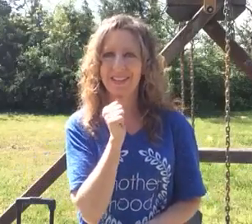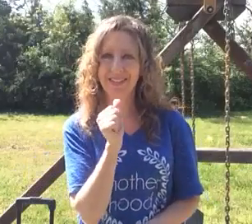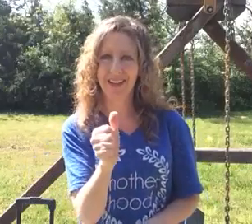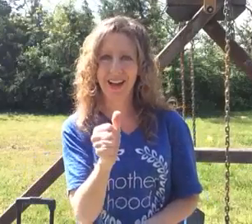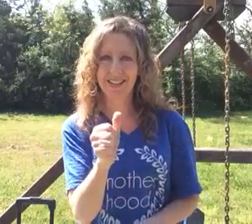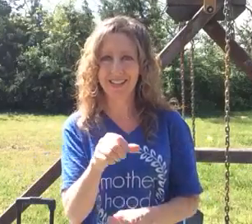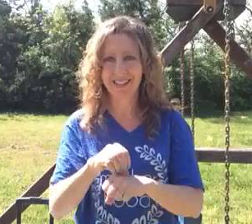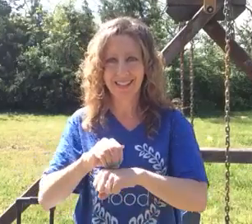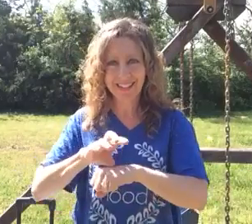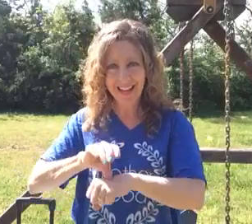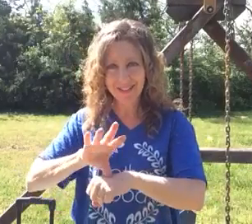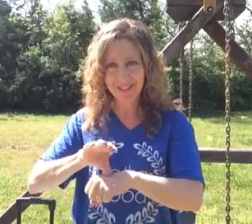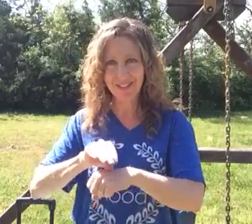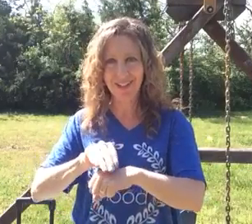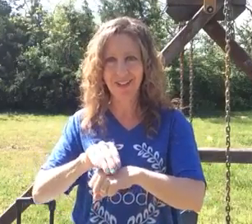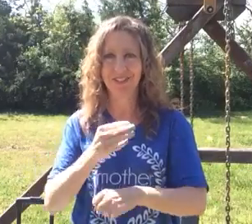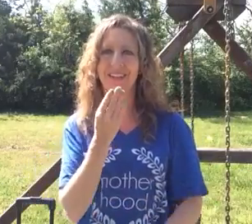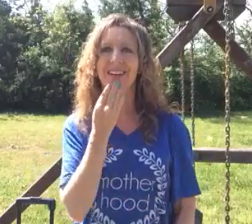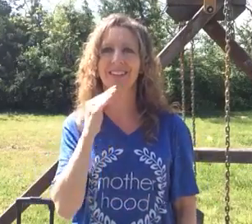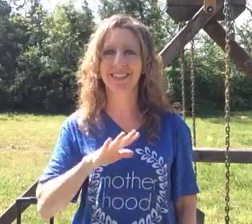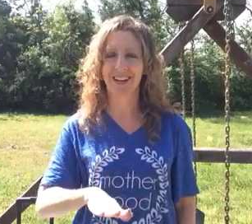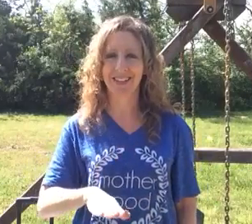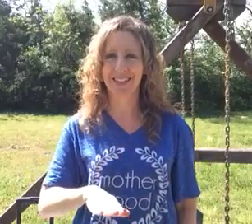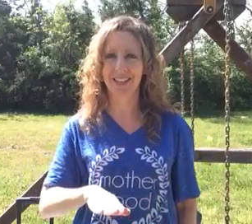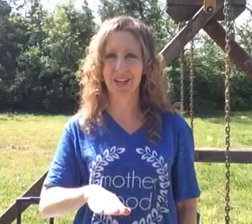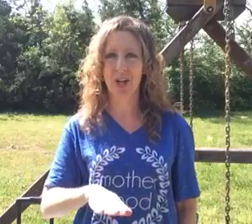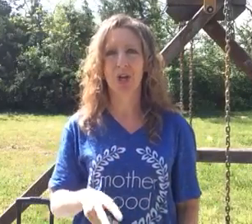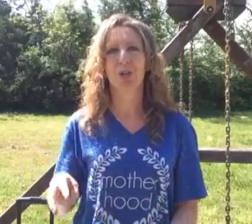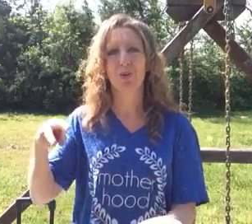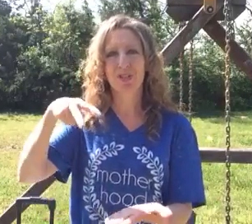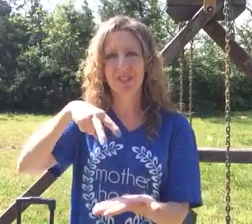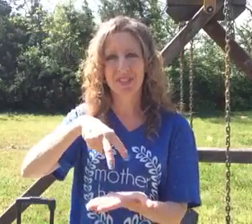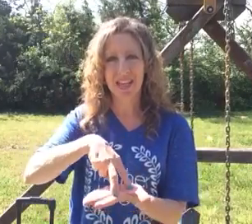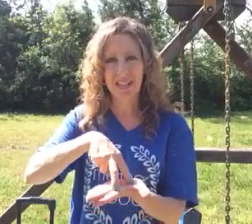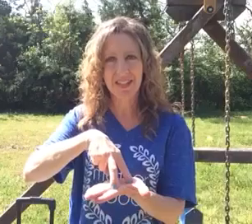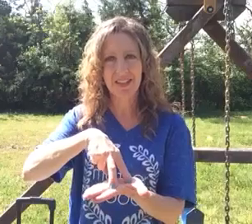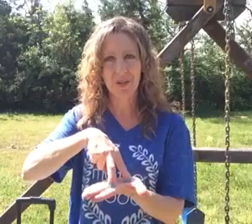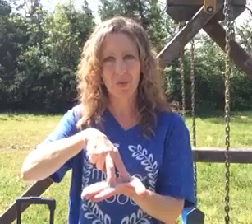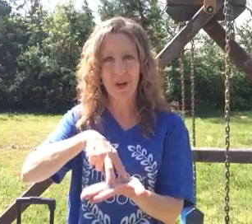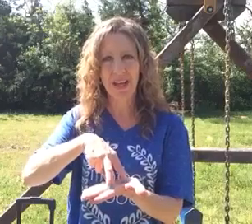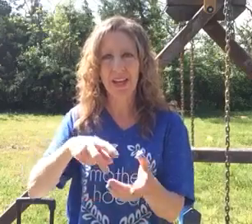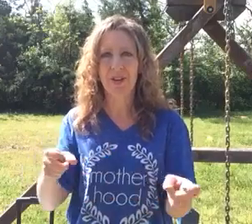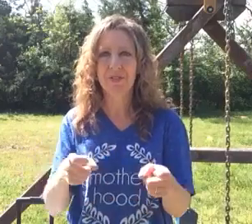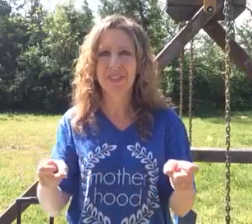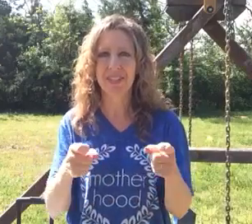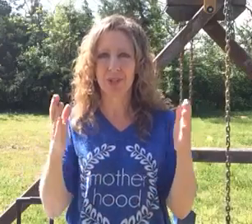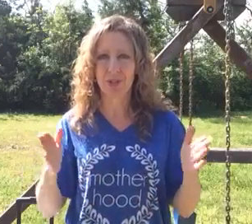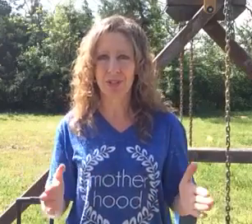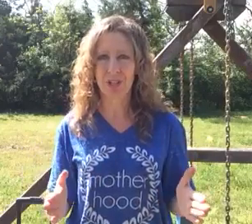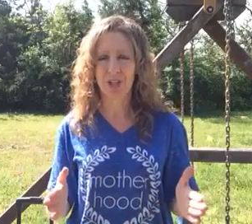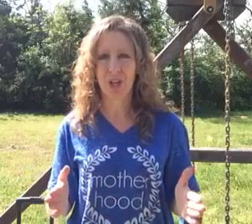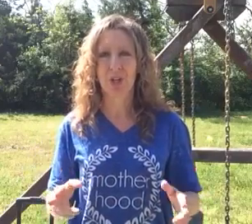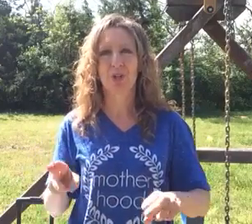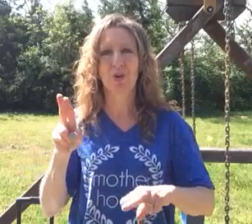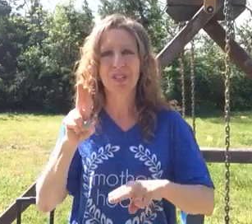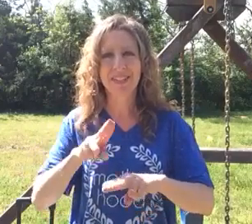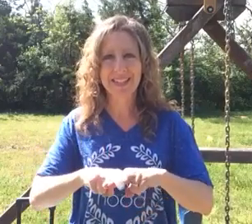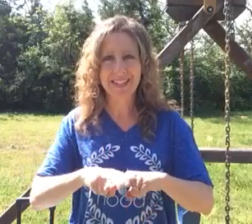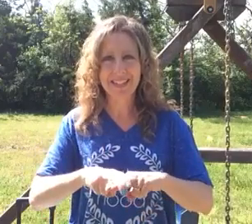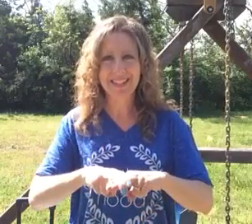not. In the counsel of the ungodly. Nor standeth in the way of sinners. Nor sitteth in